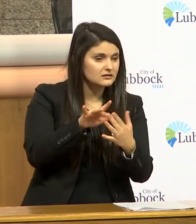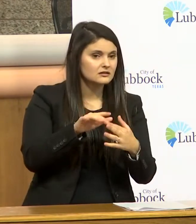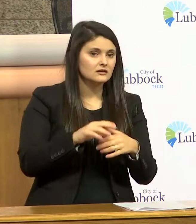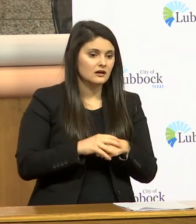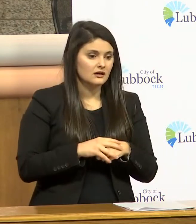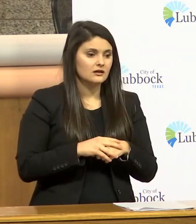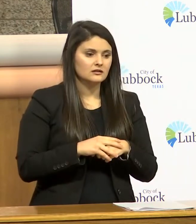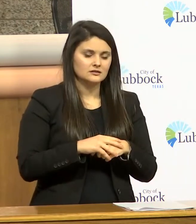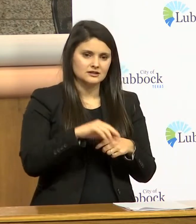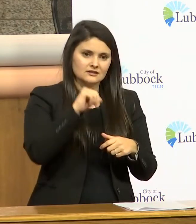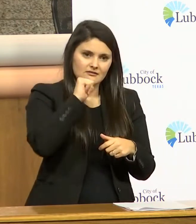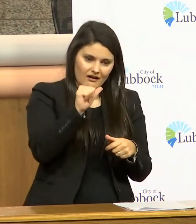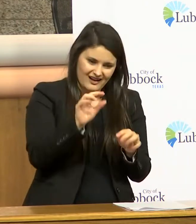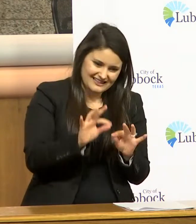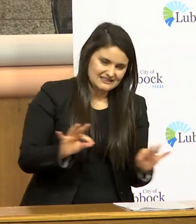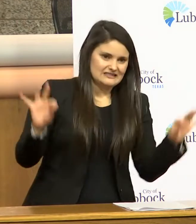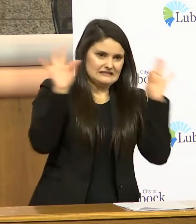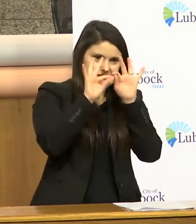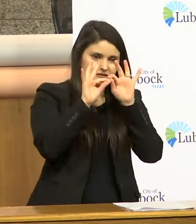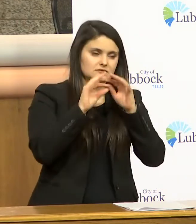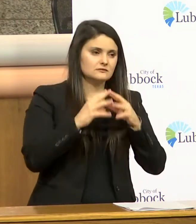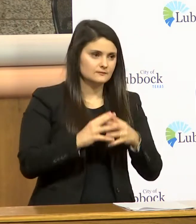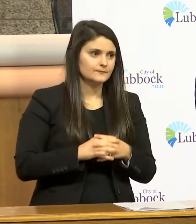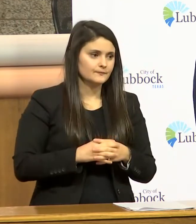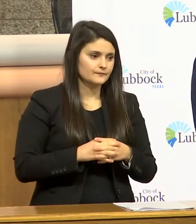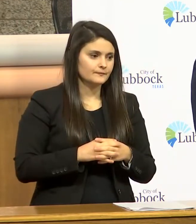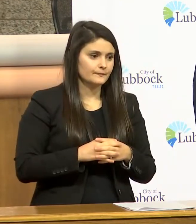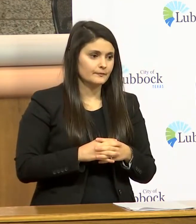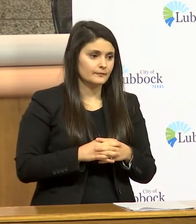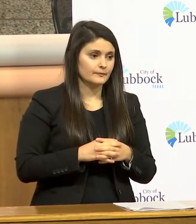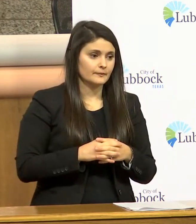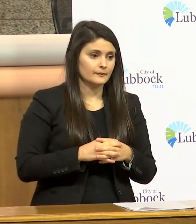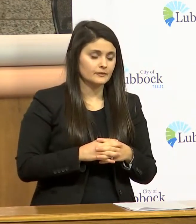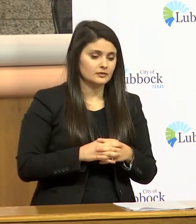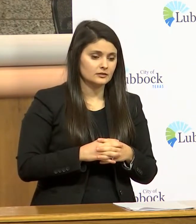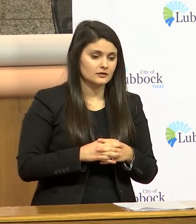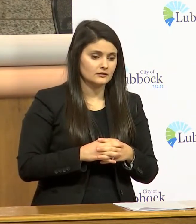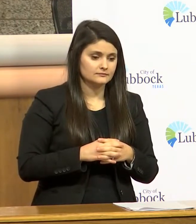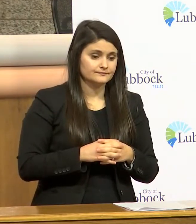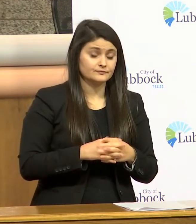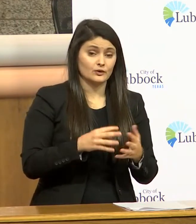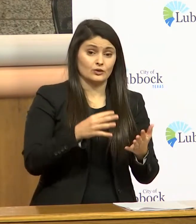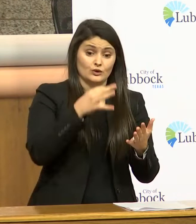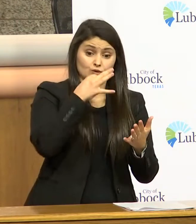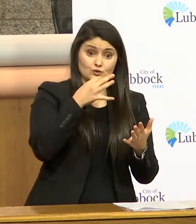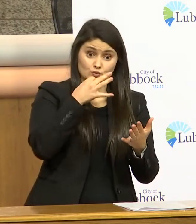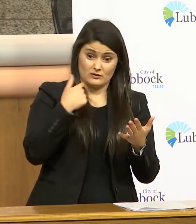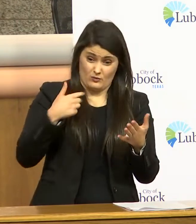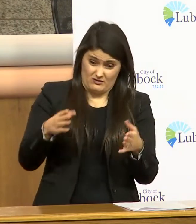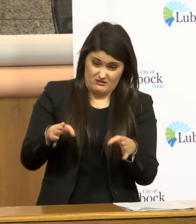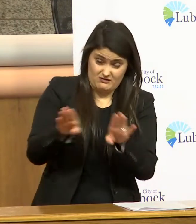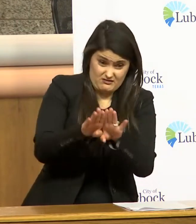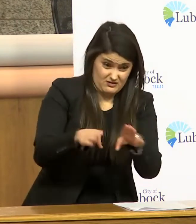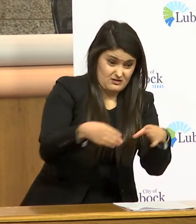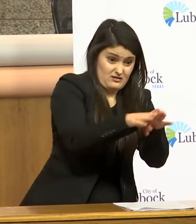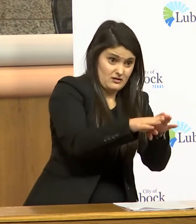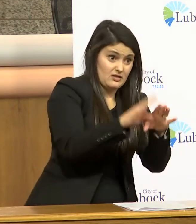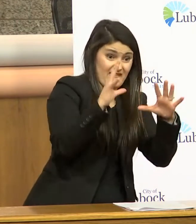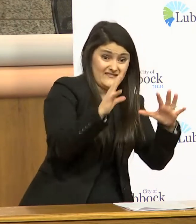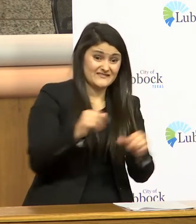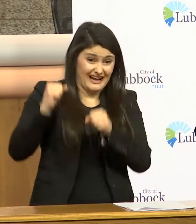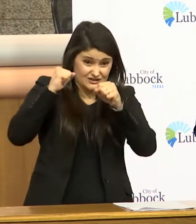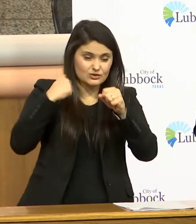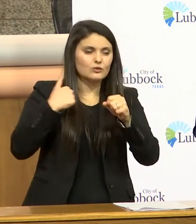is not essential the sooner and the better we do this the quicker